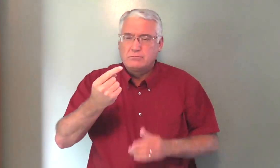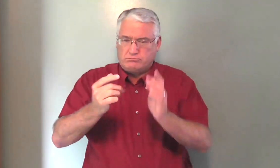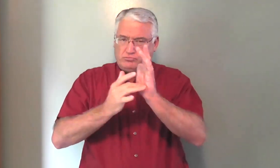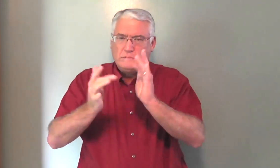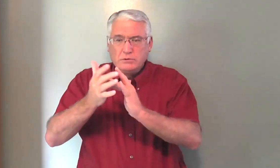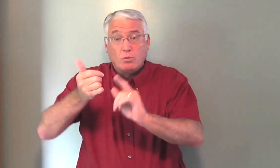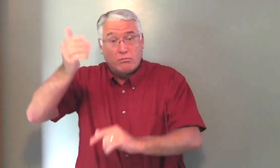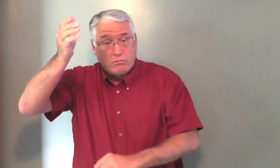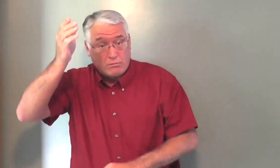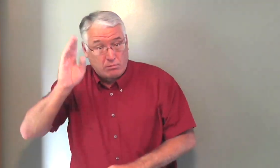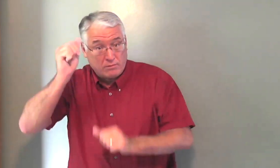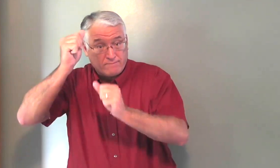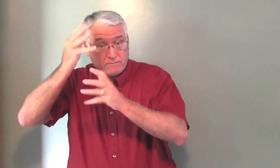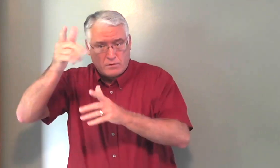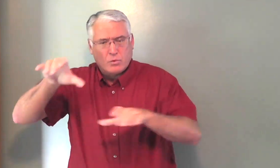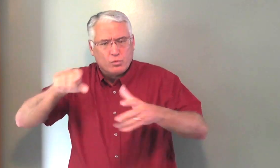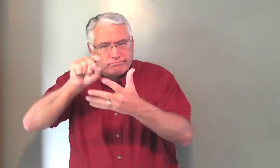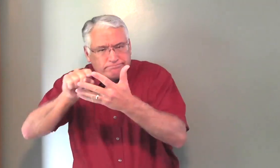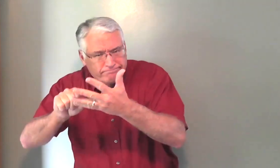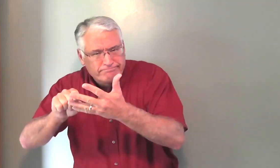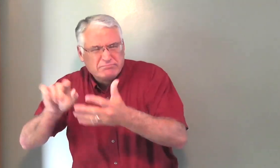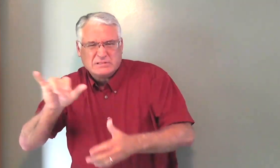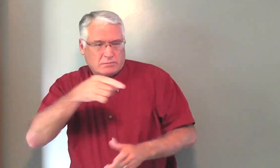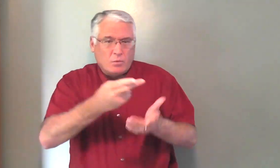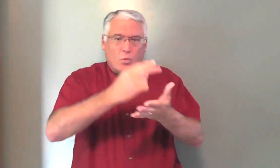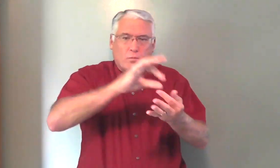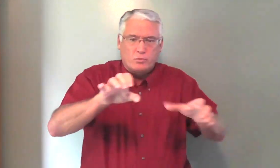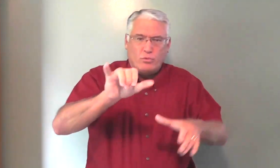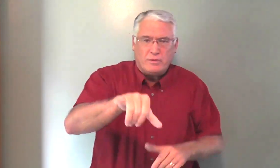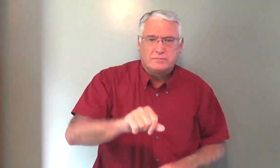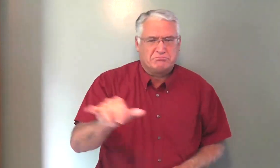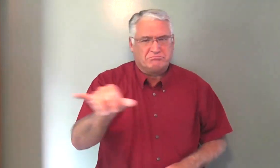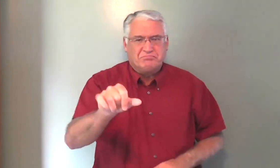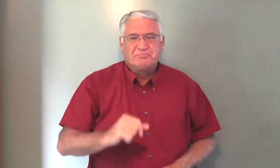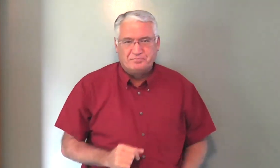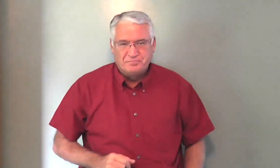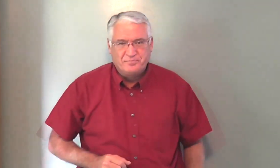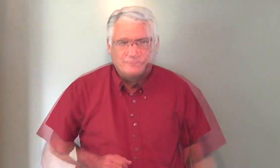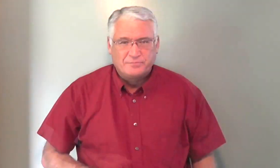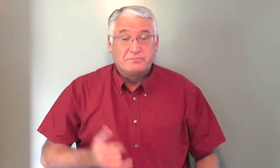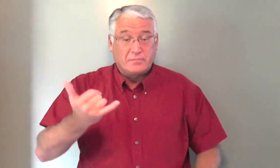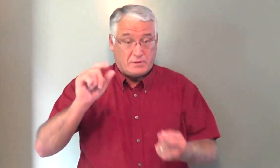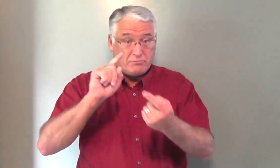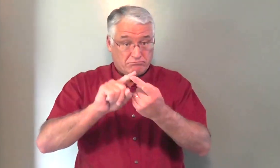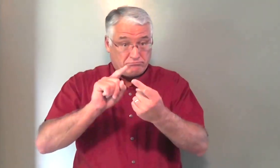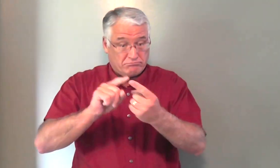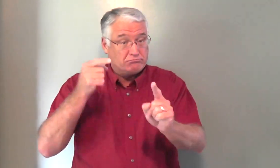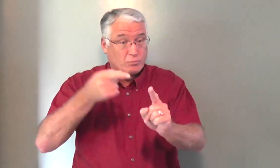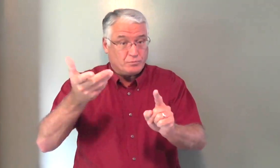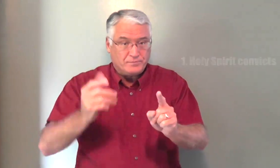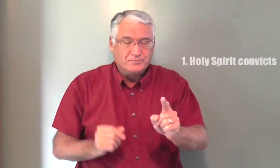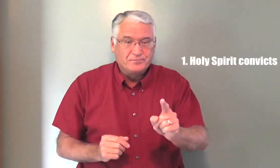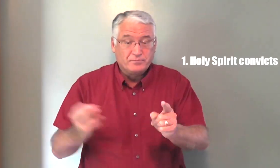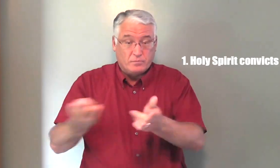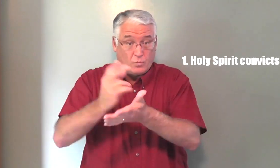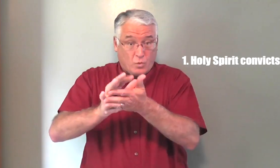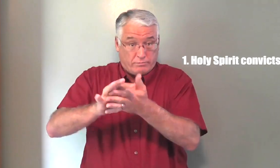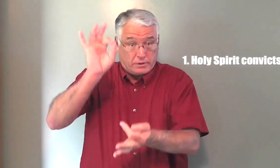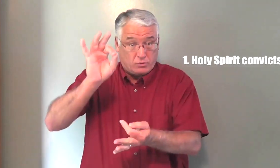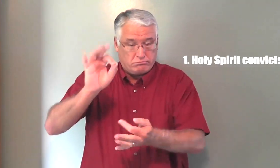says that Jesus and God the Father, they do some of the same things that the Holy Spirit does. Now, my first point is that the